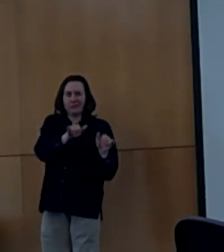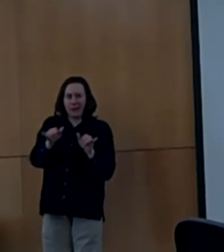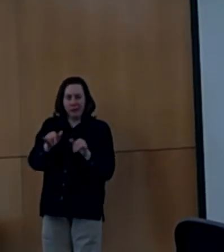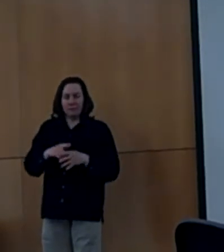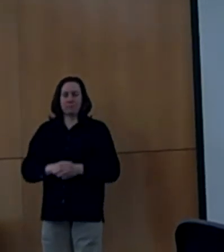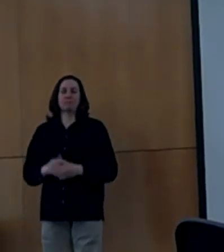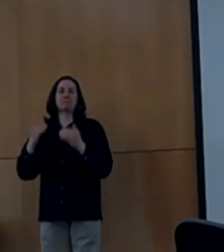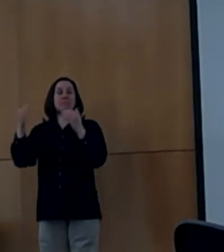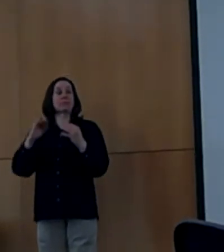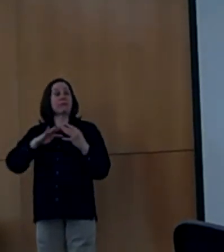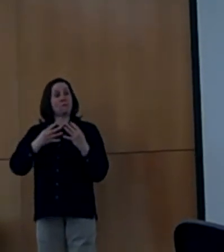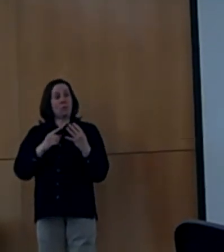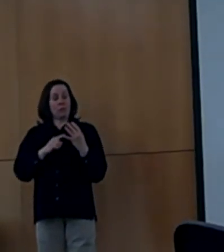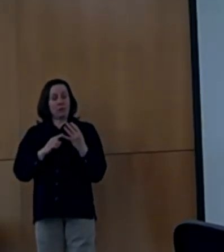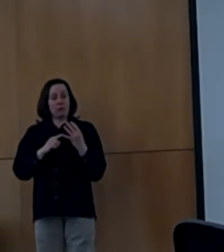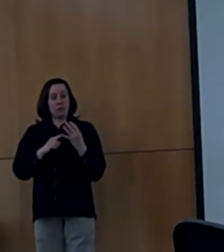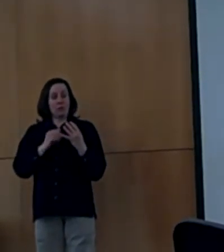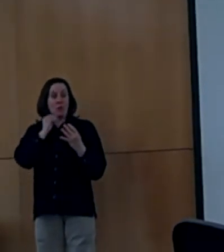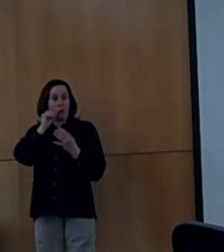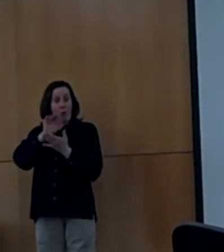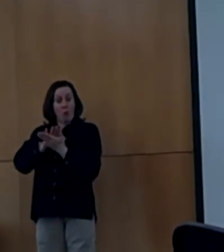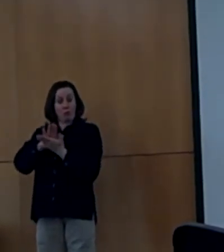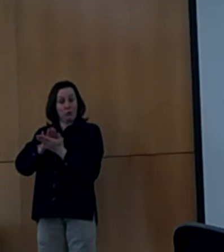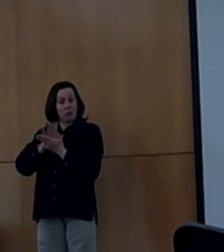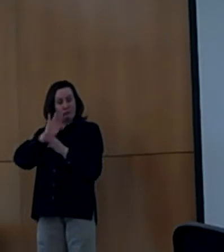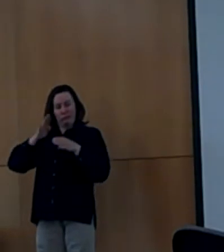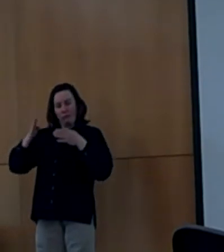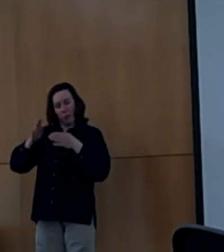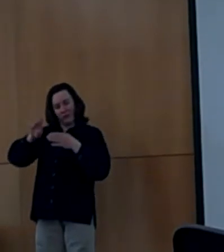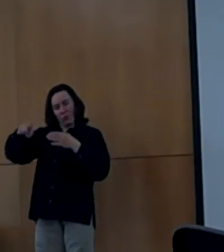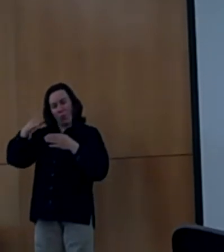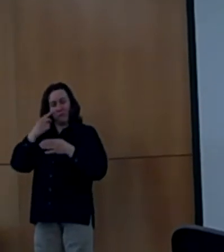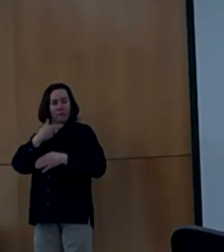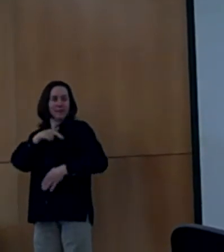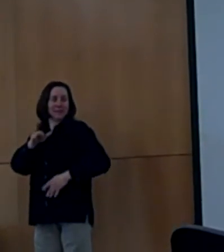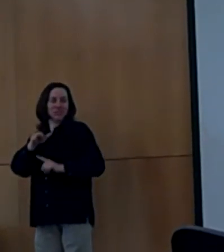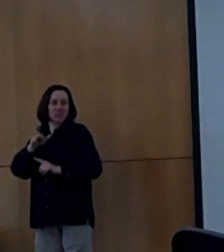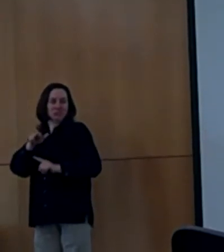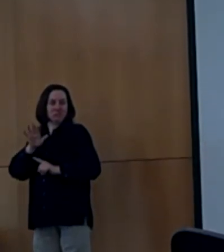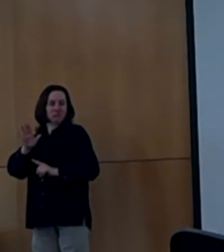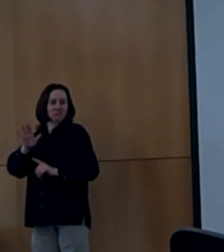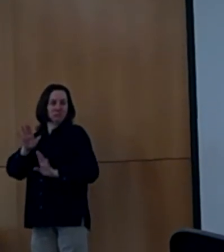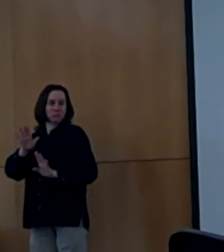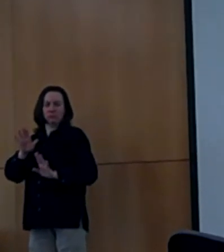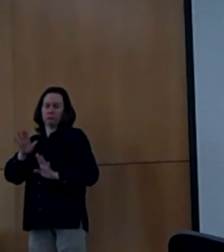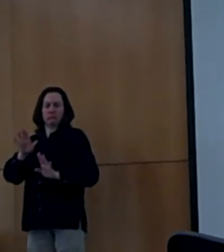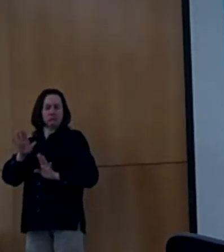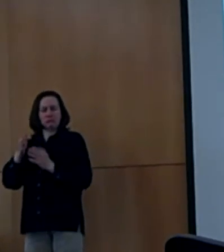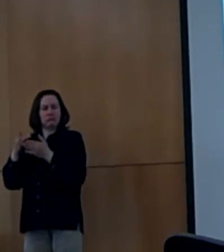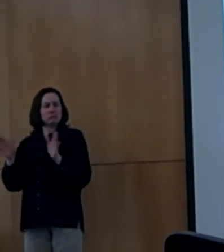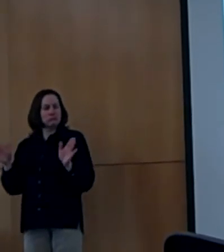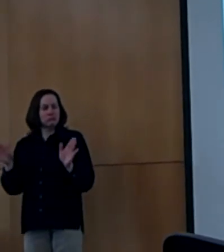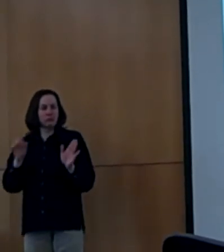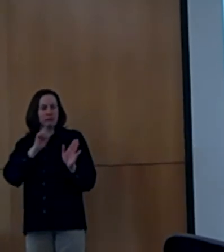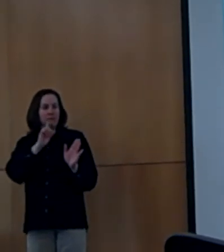homeschooling is only religious families only. But in reality,